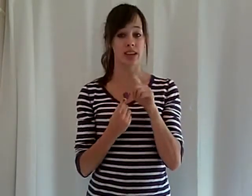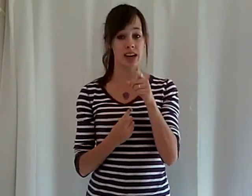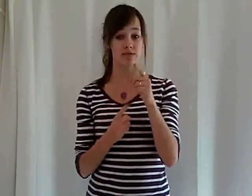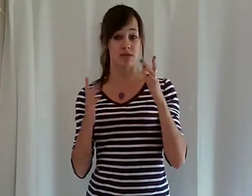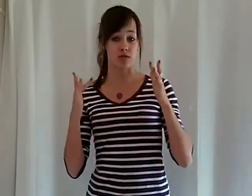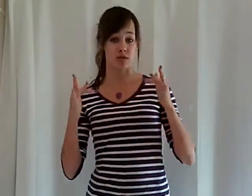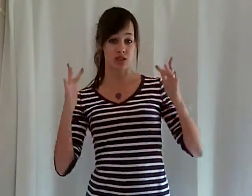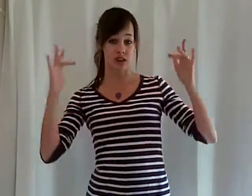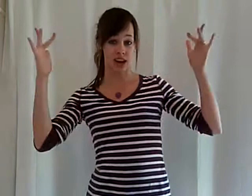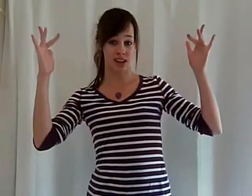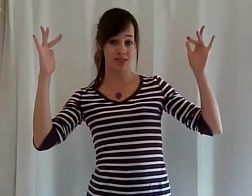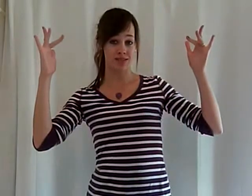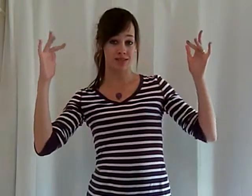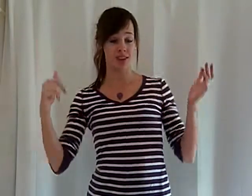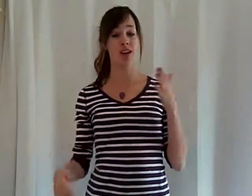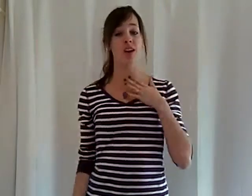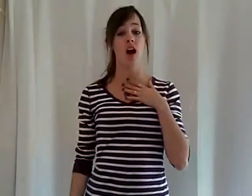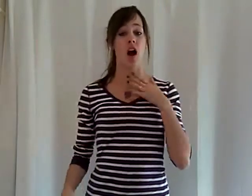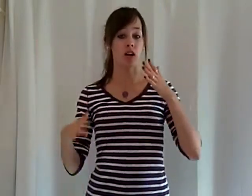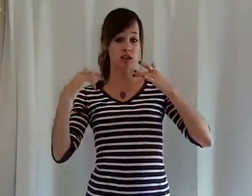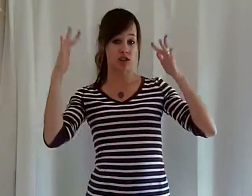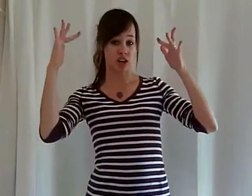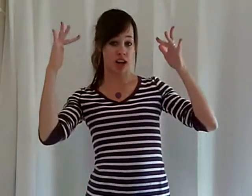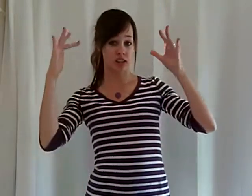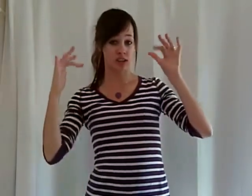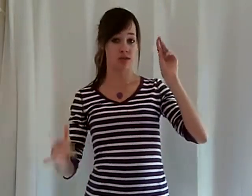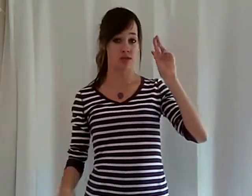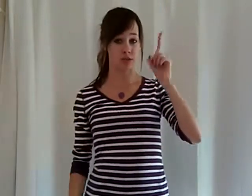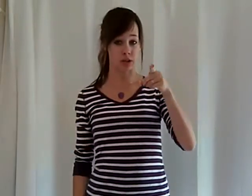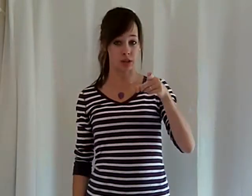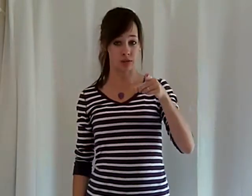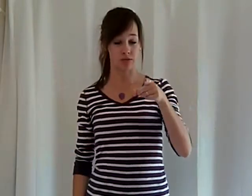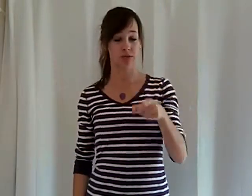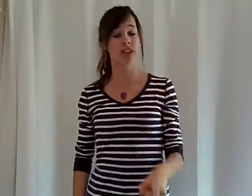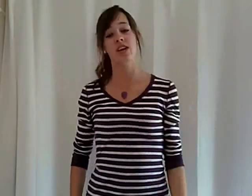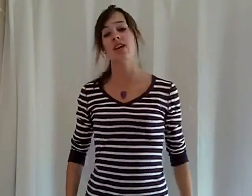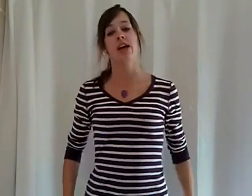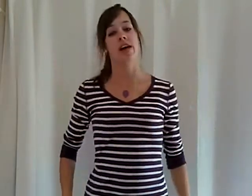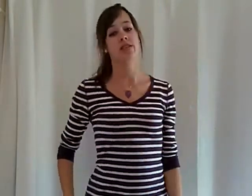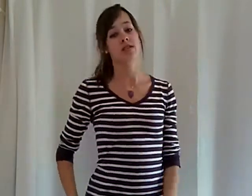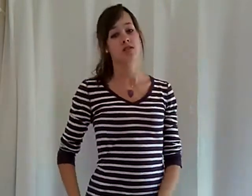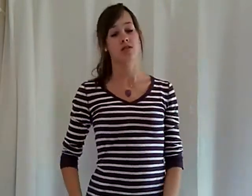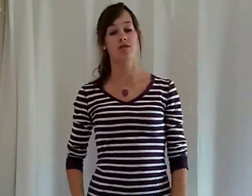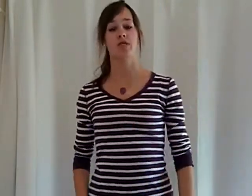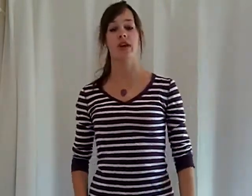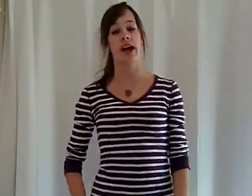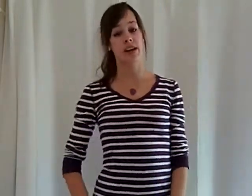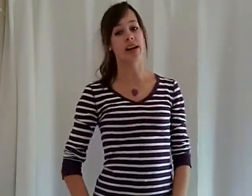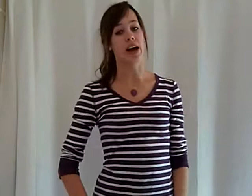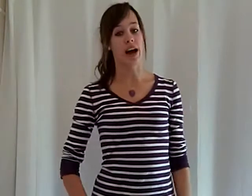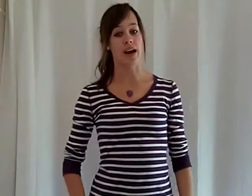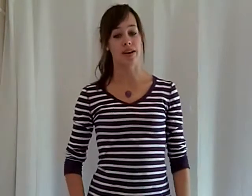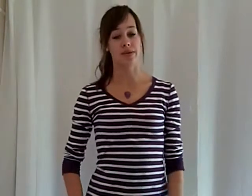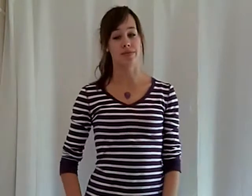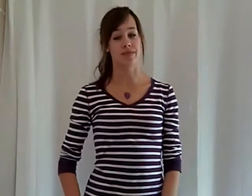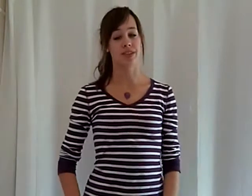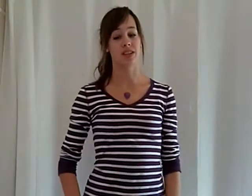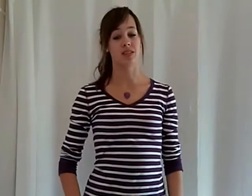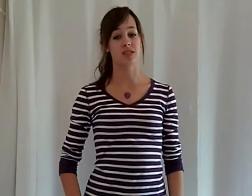time you shine, I'll shine for you. And so for that, um, instead of